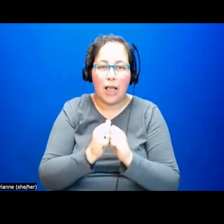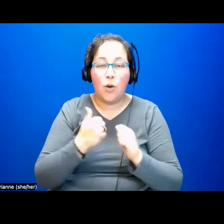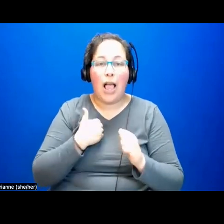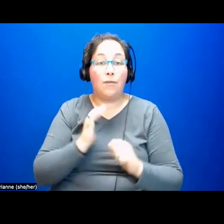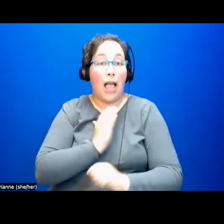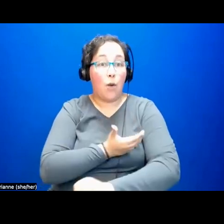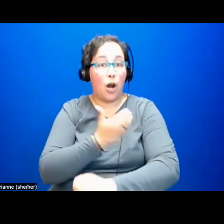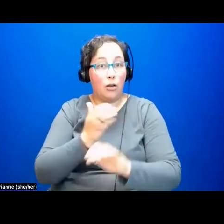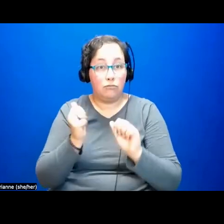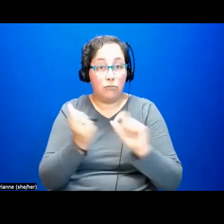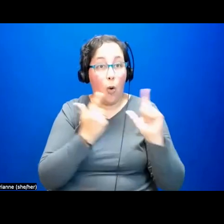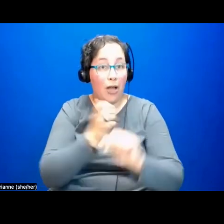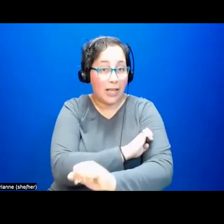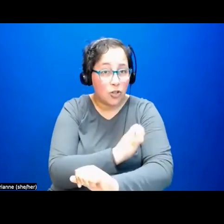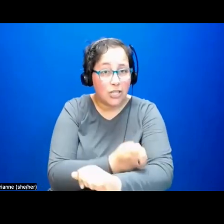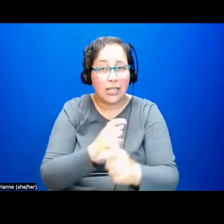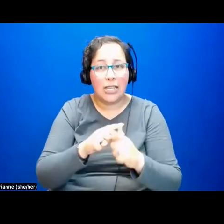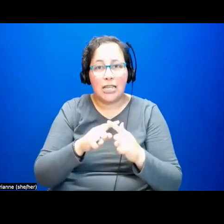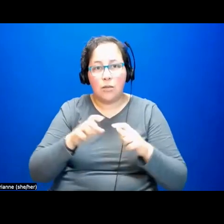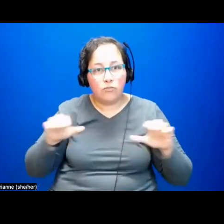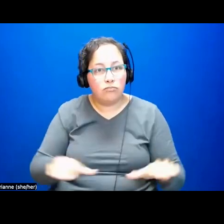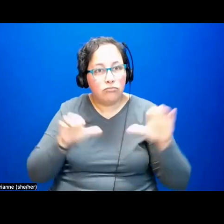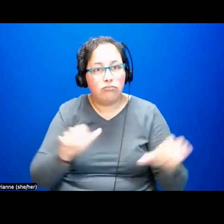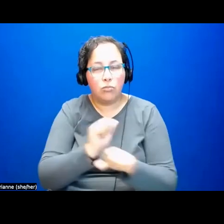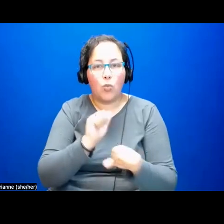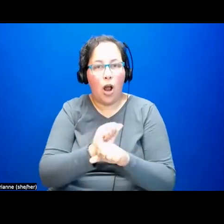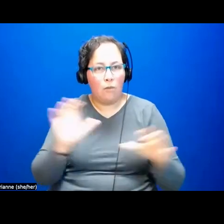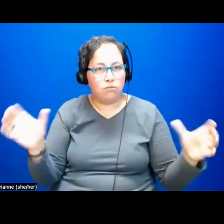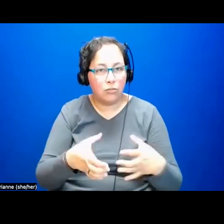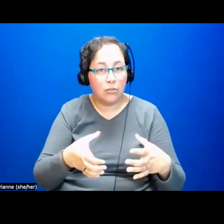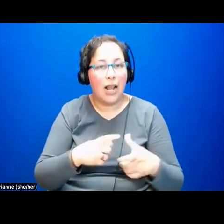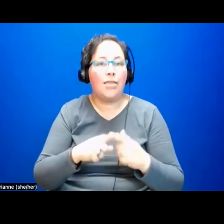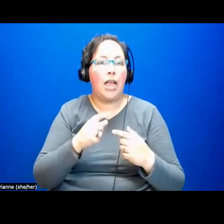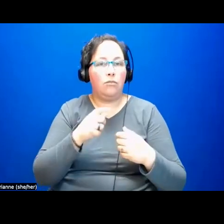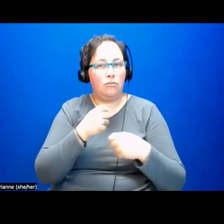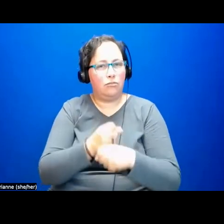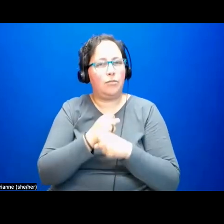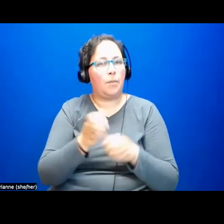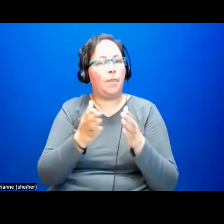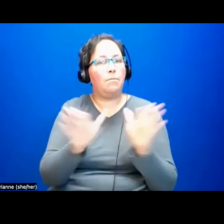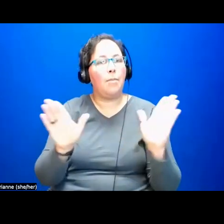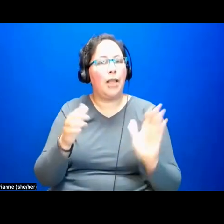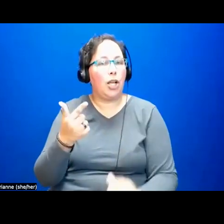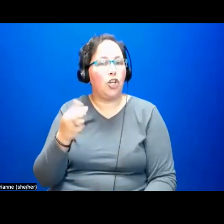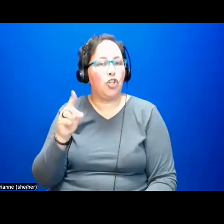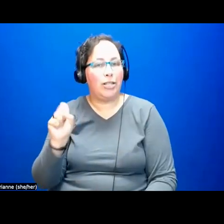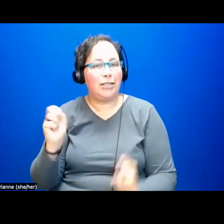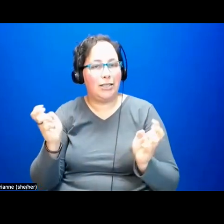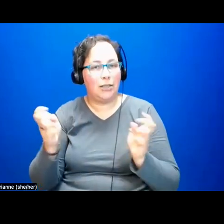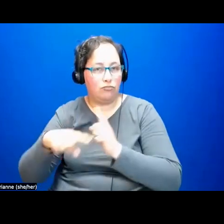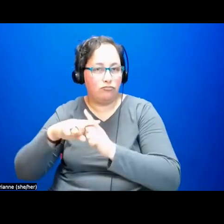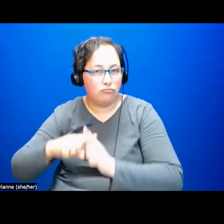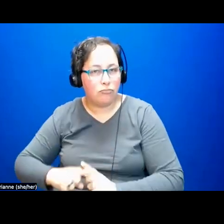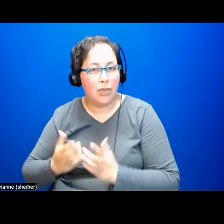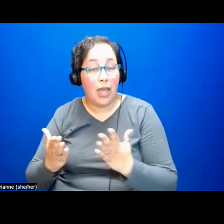energy and activity and to produce public goods. On the other hand, because